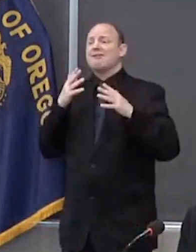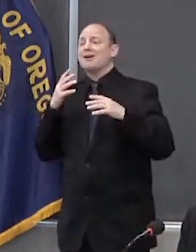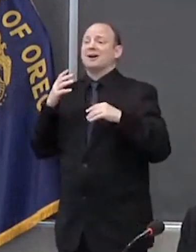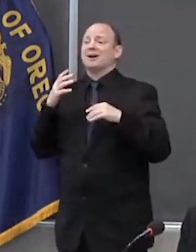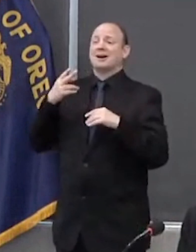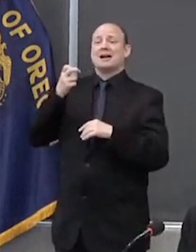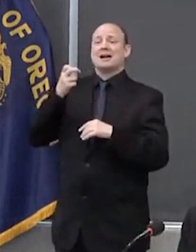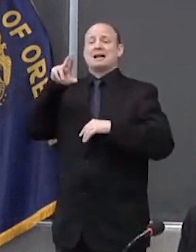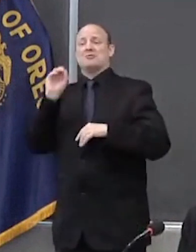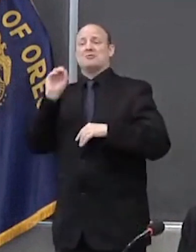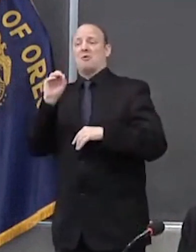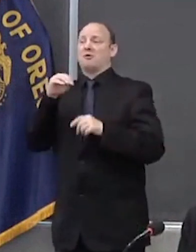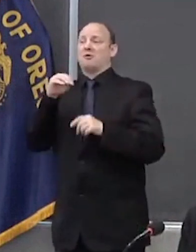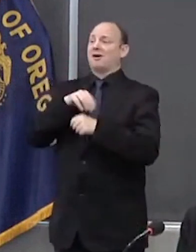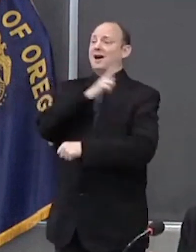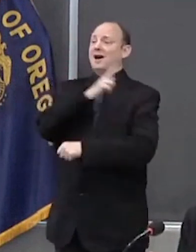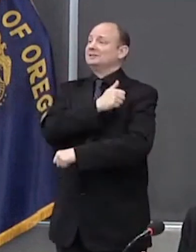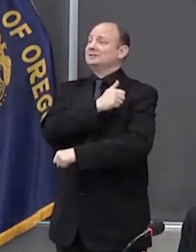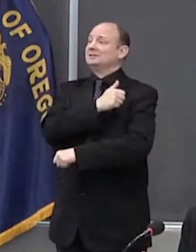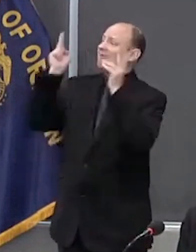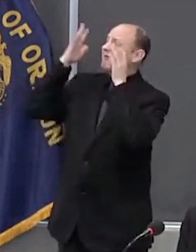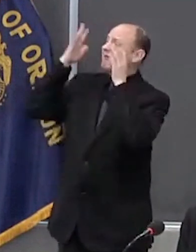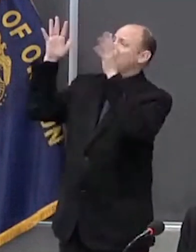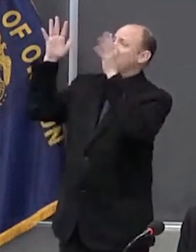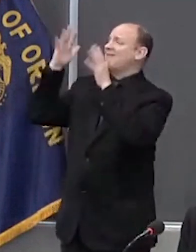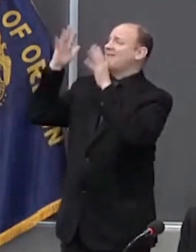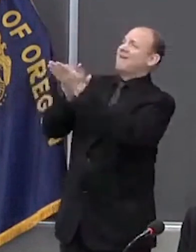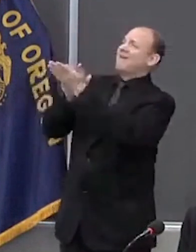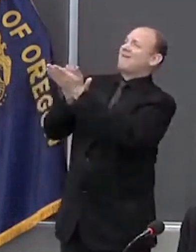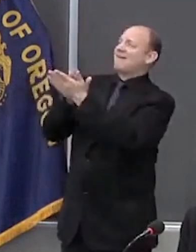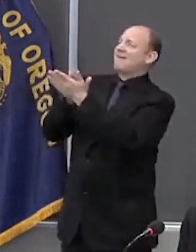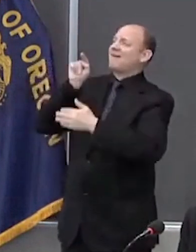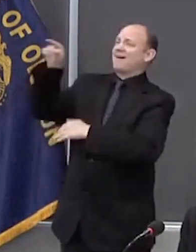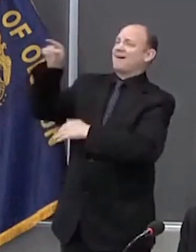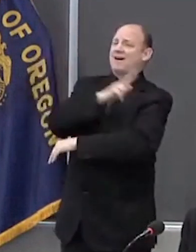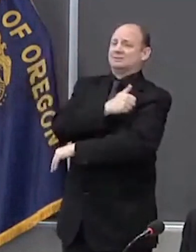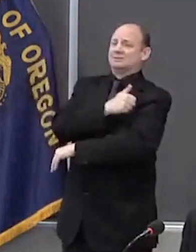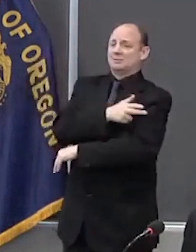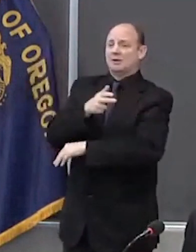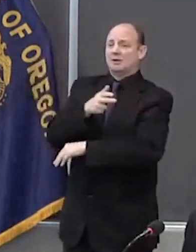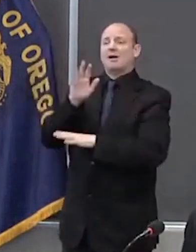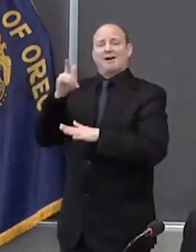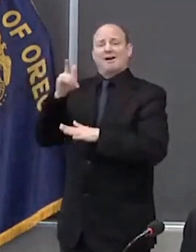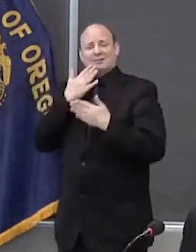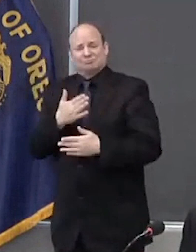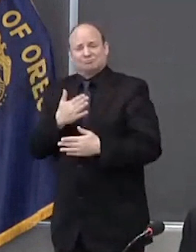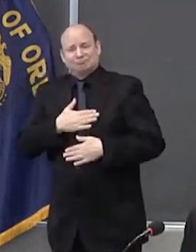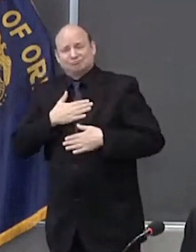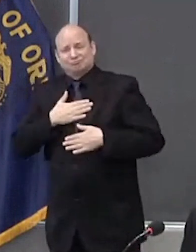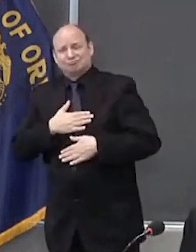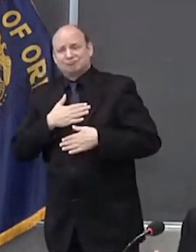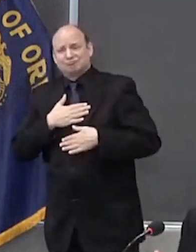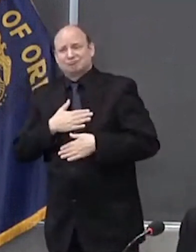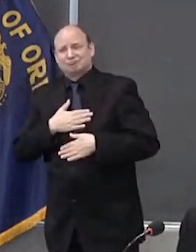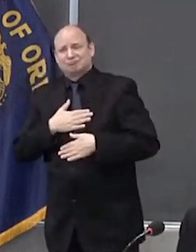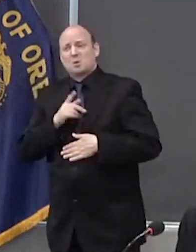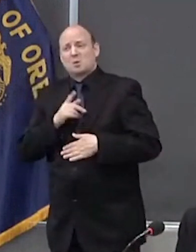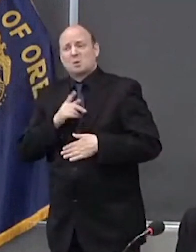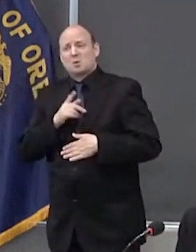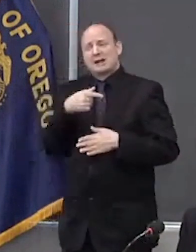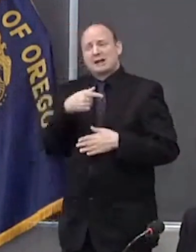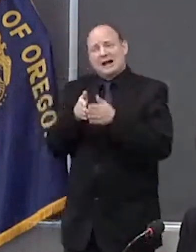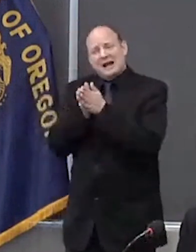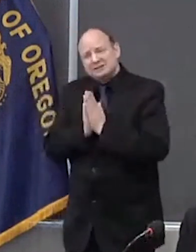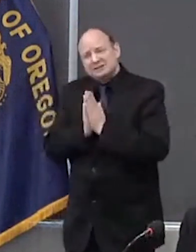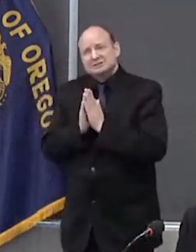and we're so grateful for that. Right now we're asking you to be our heroes